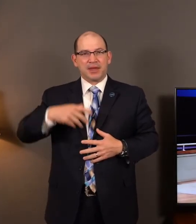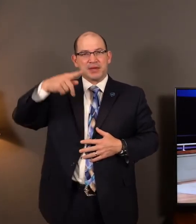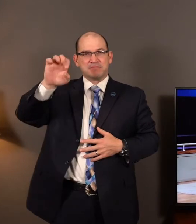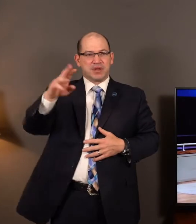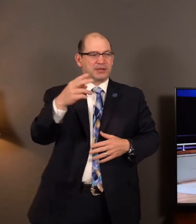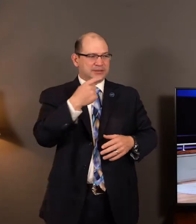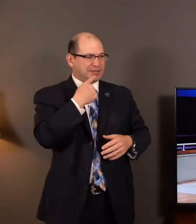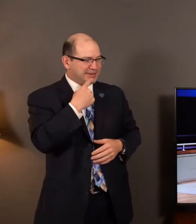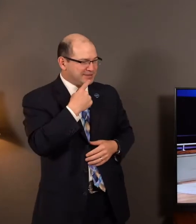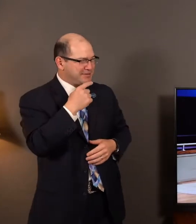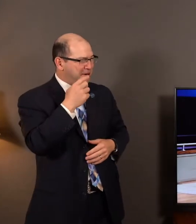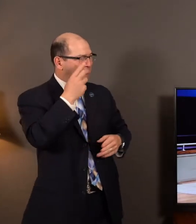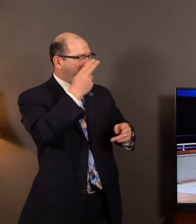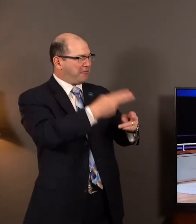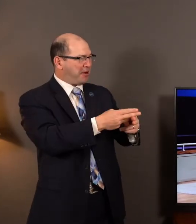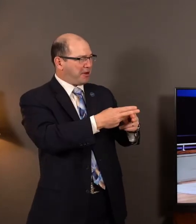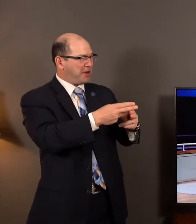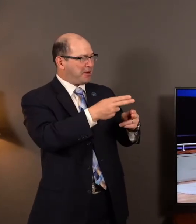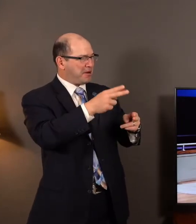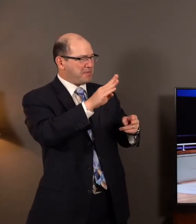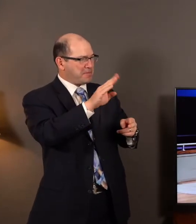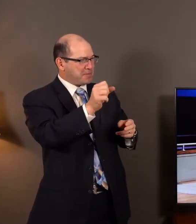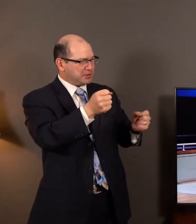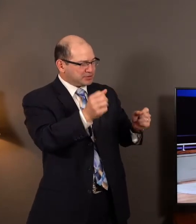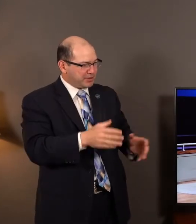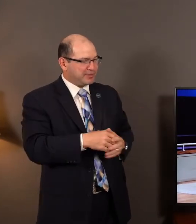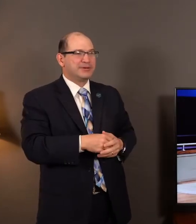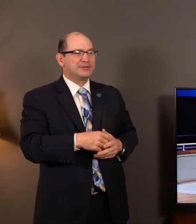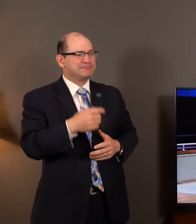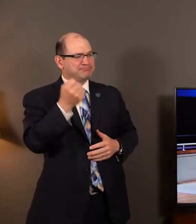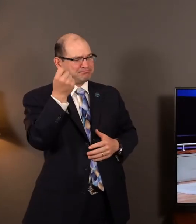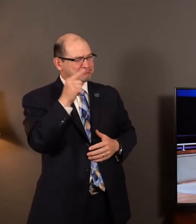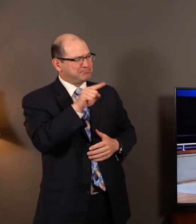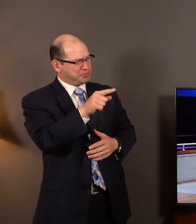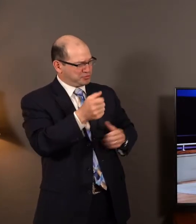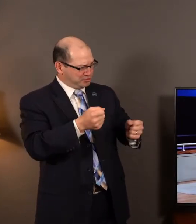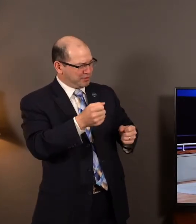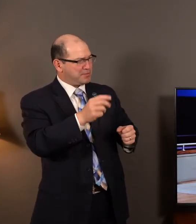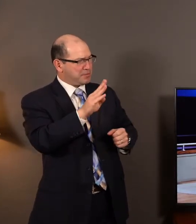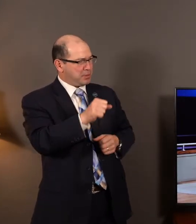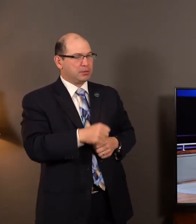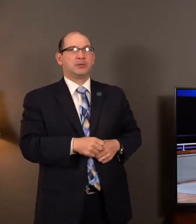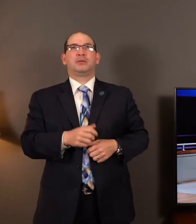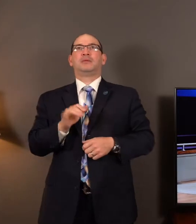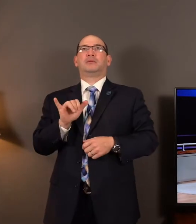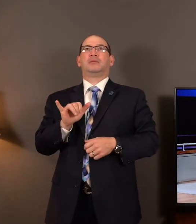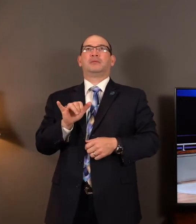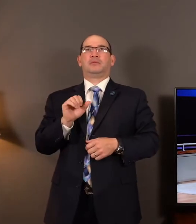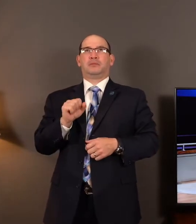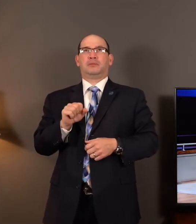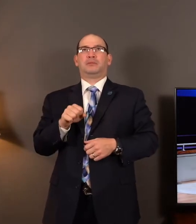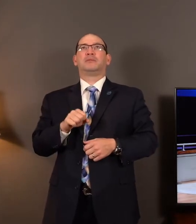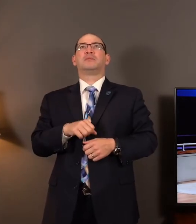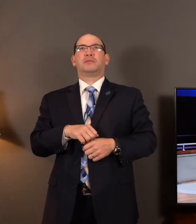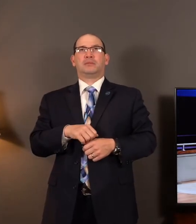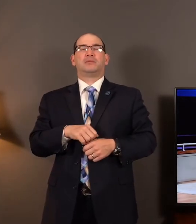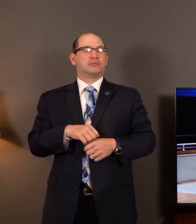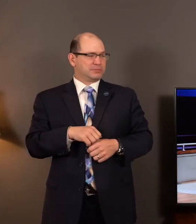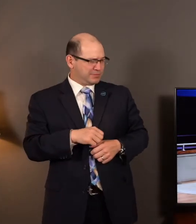little bit. And then Peter said, Now we understand you are a bus driver below. And that shocked him. He said, Well, yes, I was. And Peter said, Well, thank you